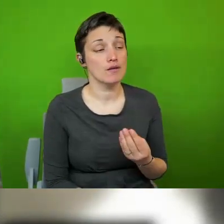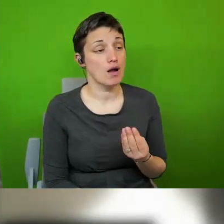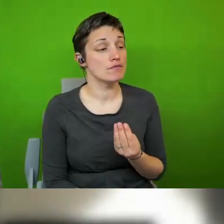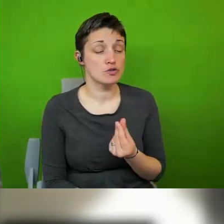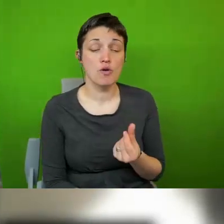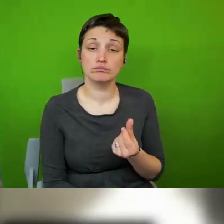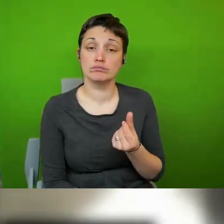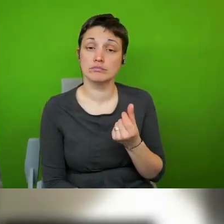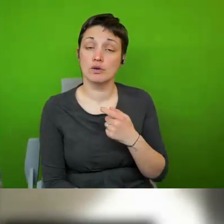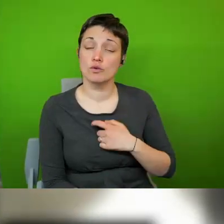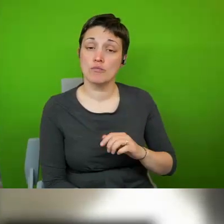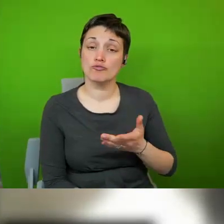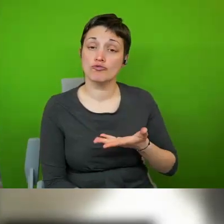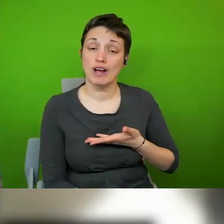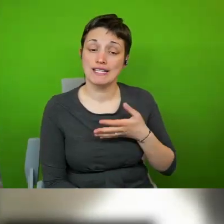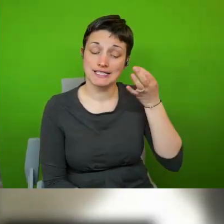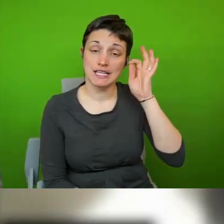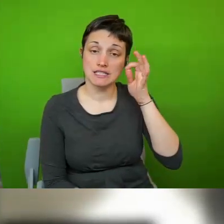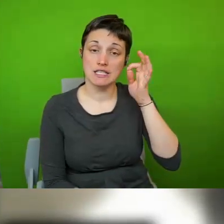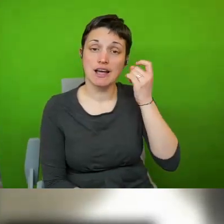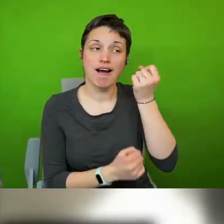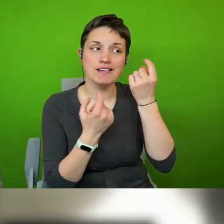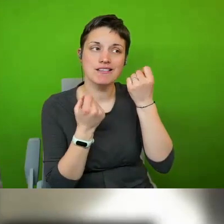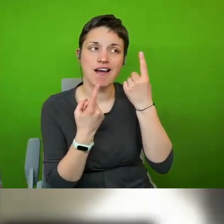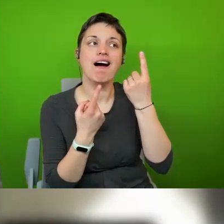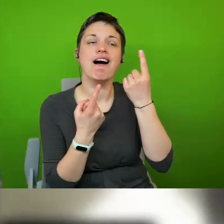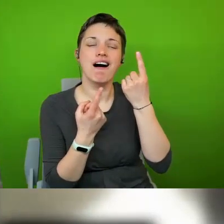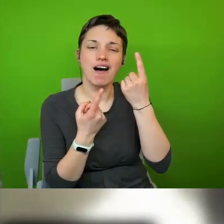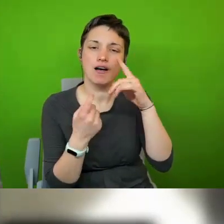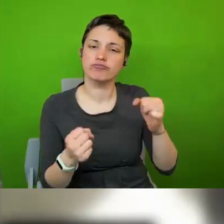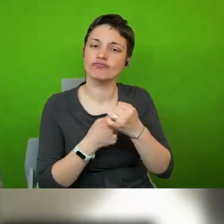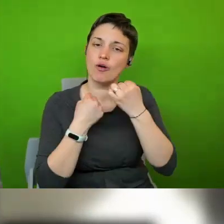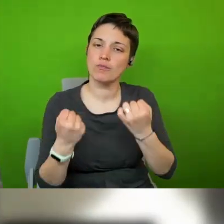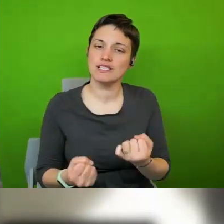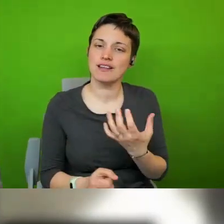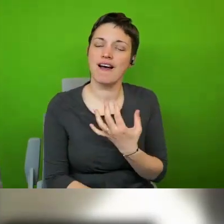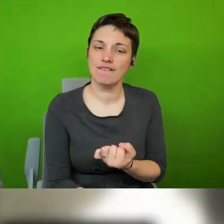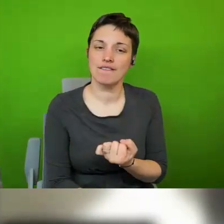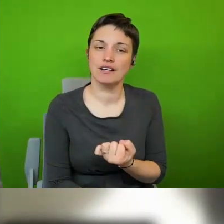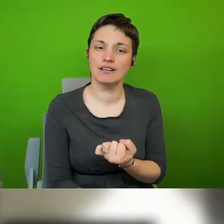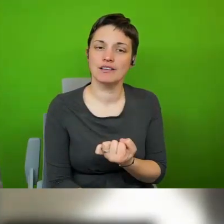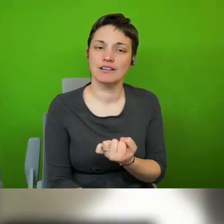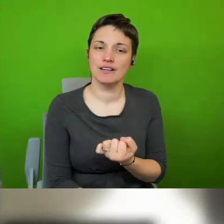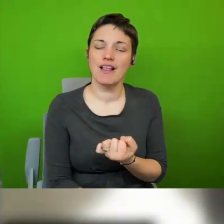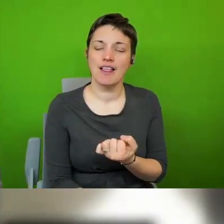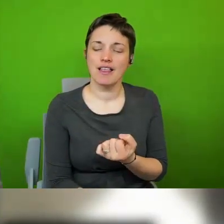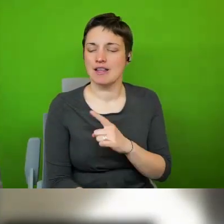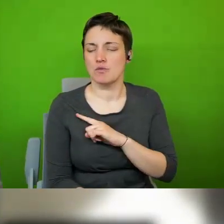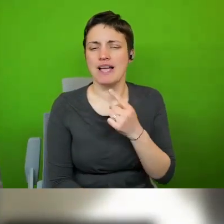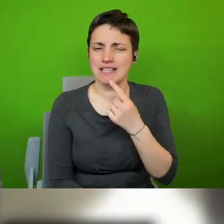as an idea also allows for that kind of robustness and that's also what i meant when i said it's not always about the law yeah